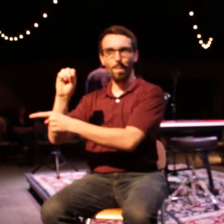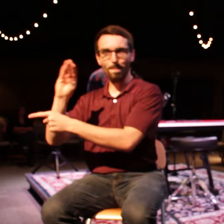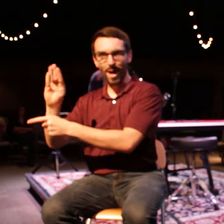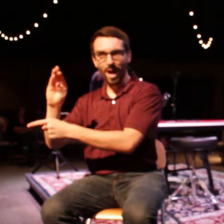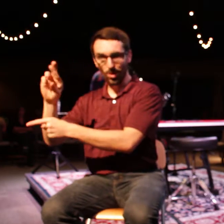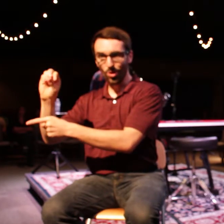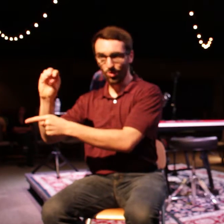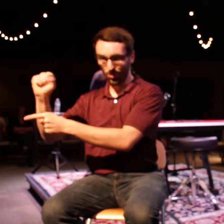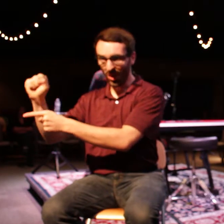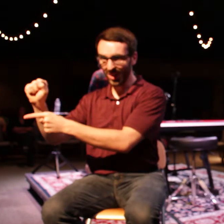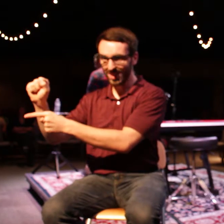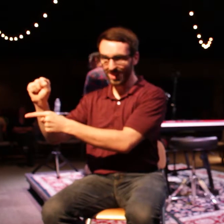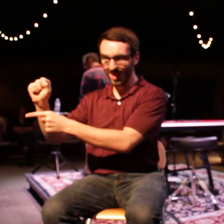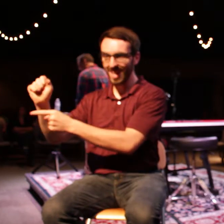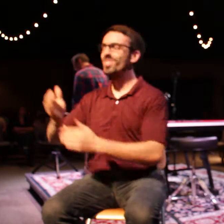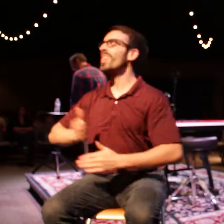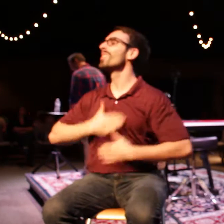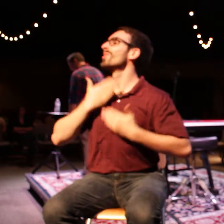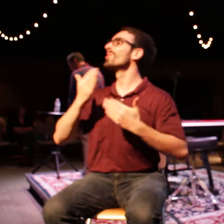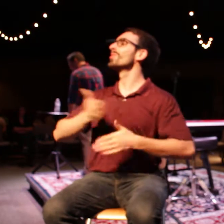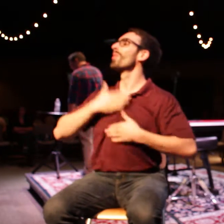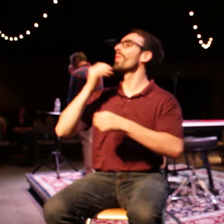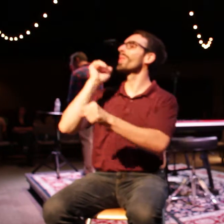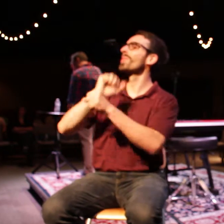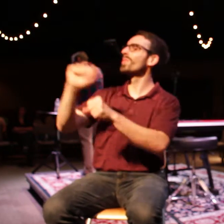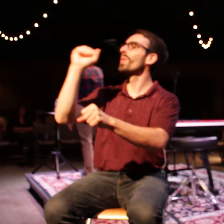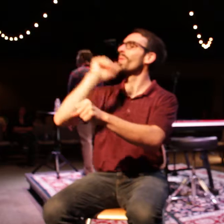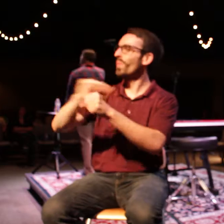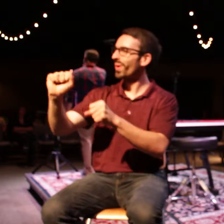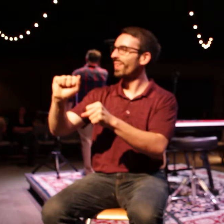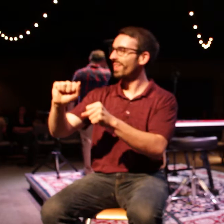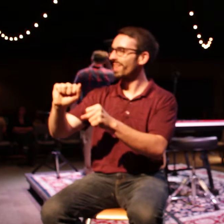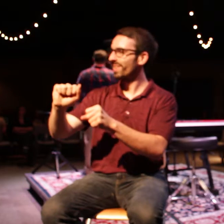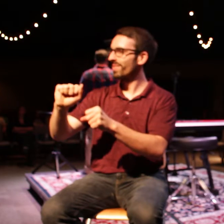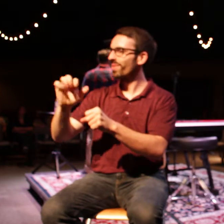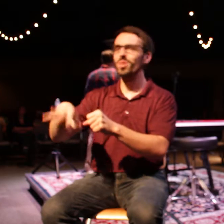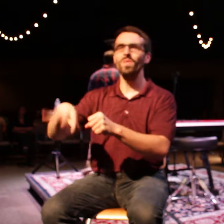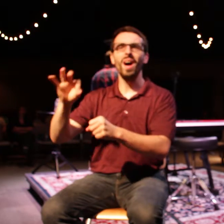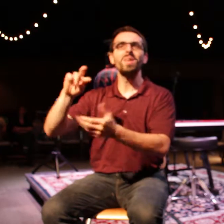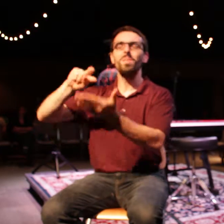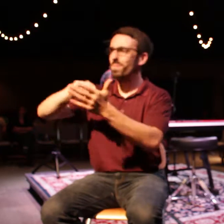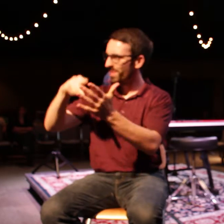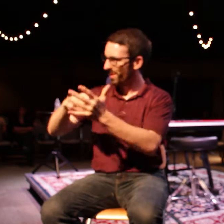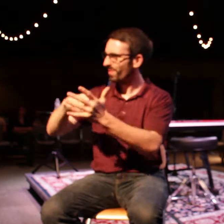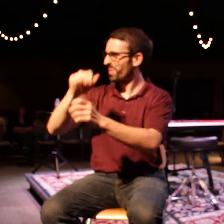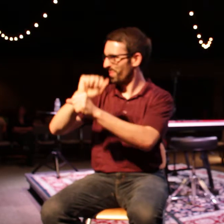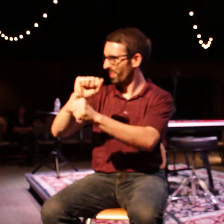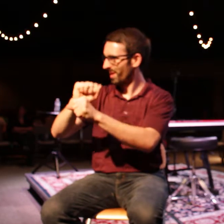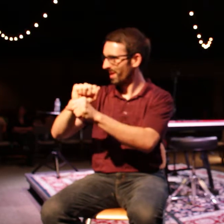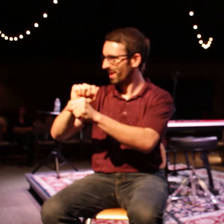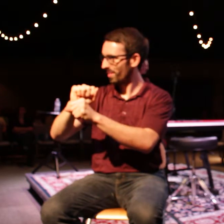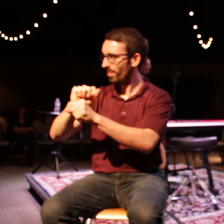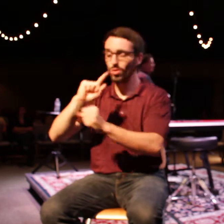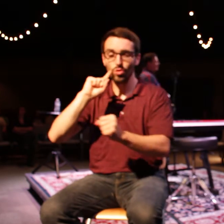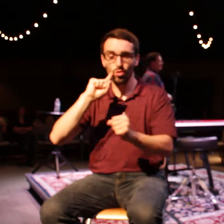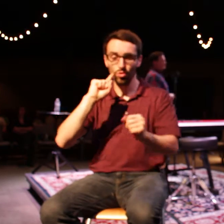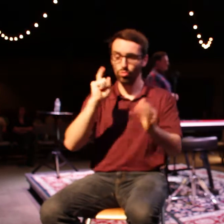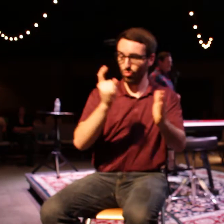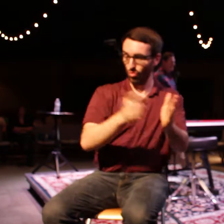our work when we find that. And if you look at the world that Paul was speaking to, the Thessalonian world was a very